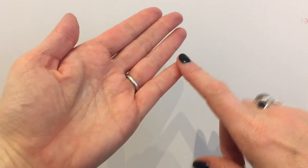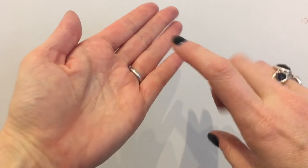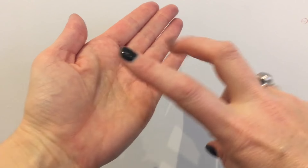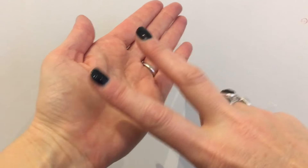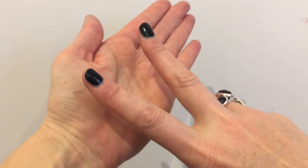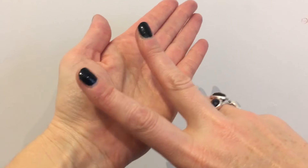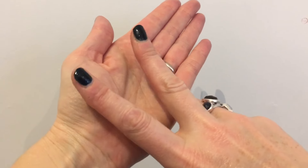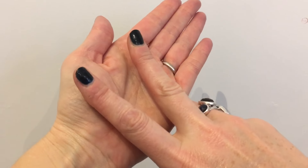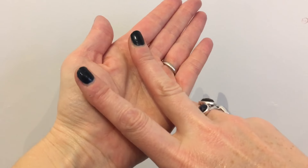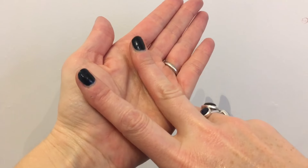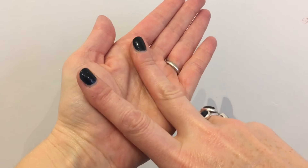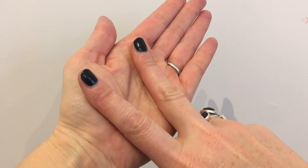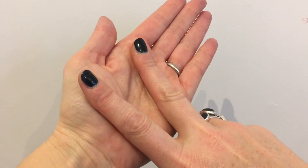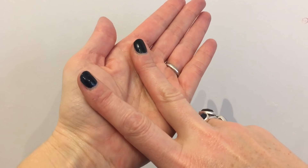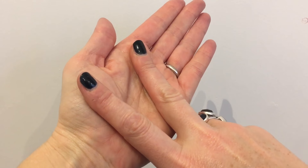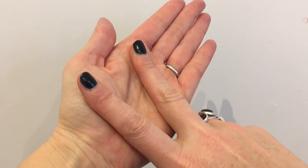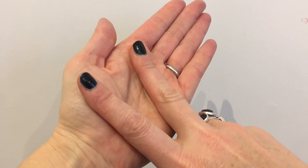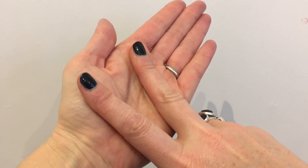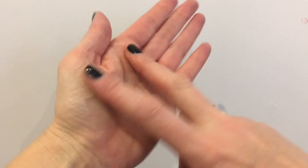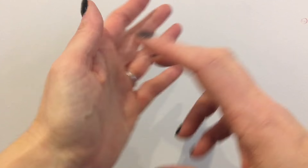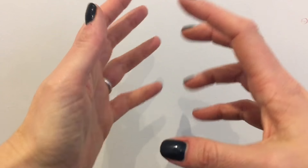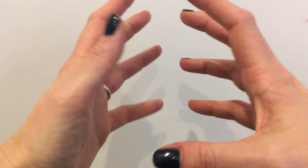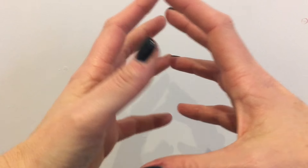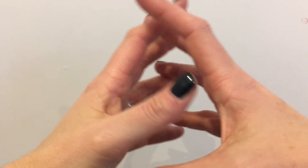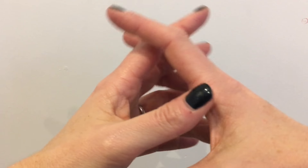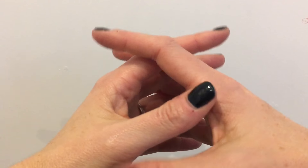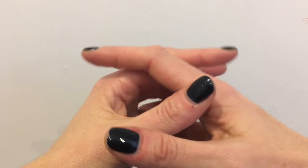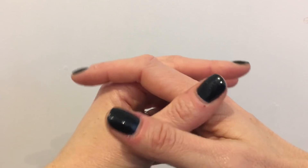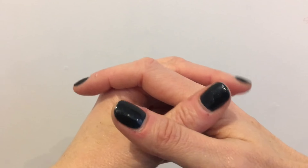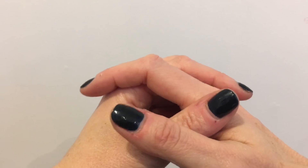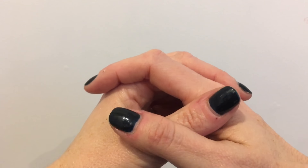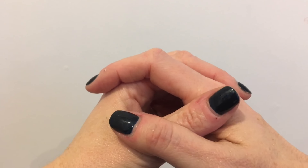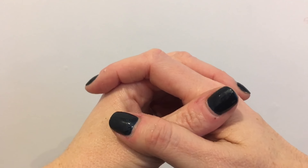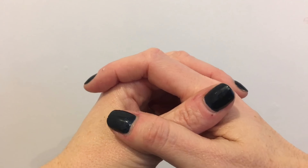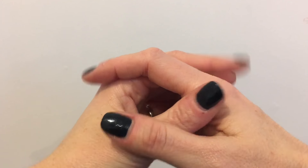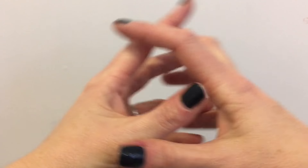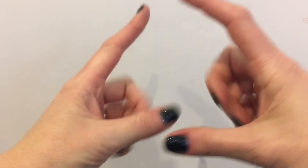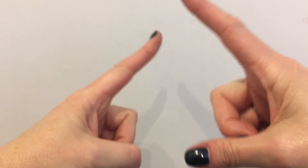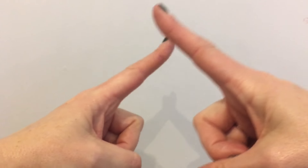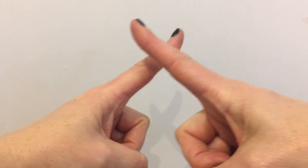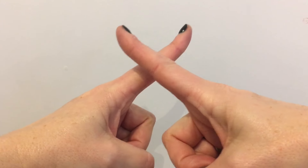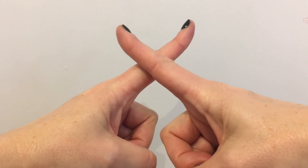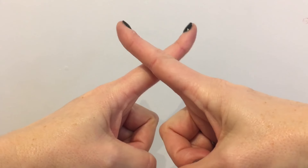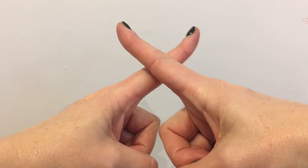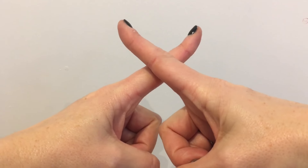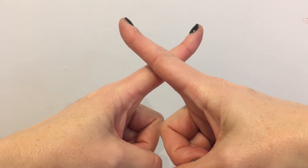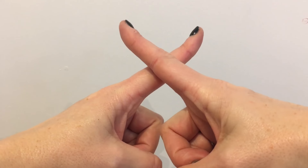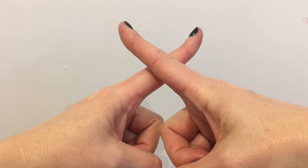V W X